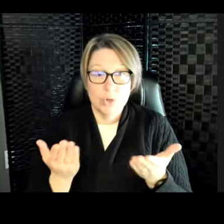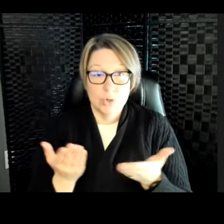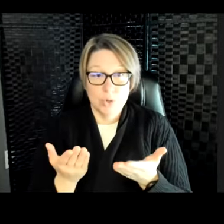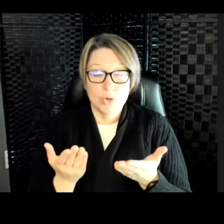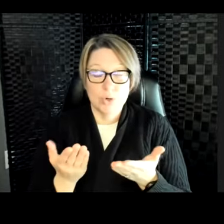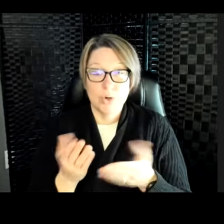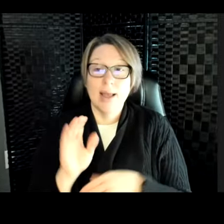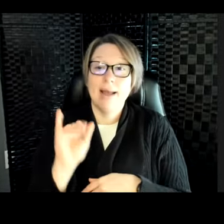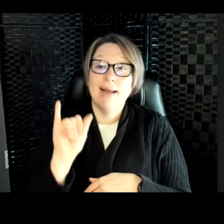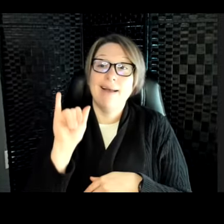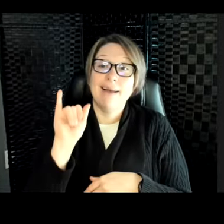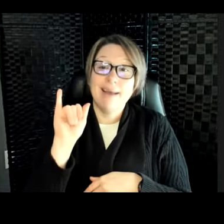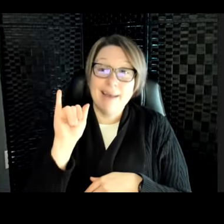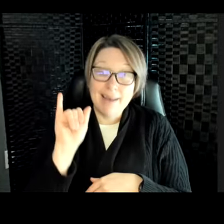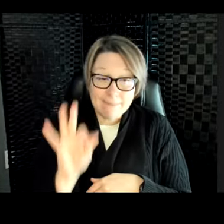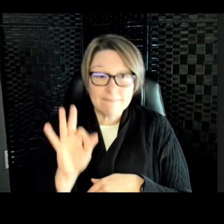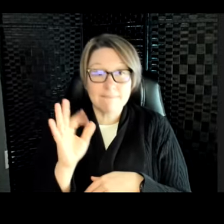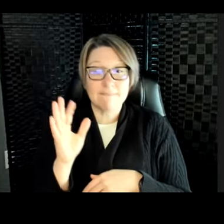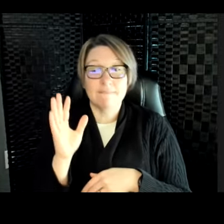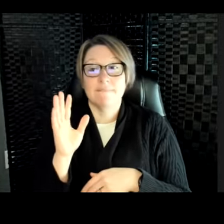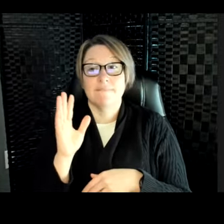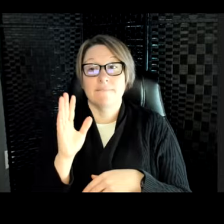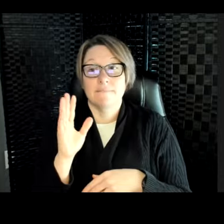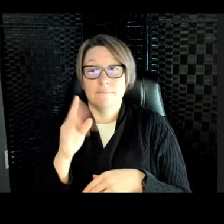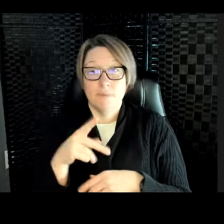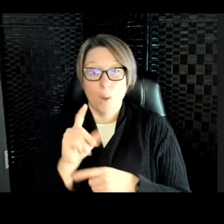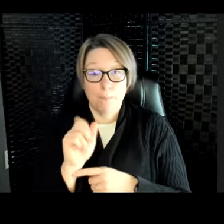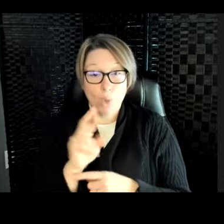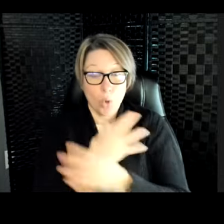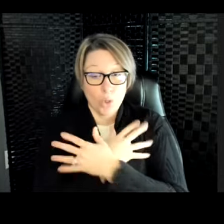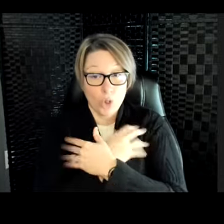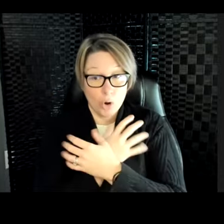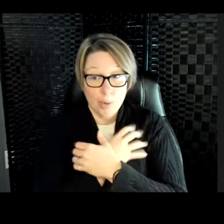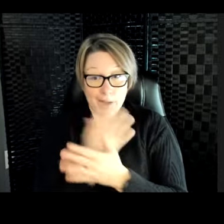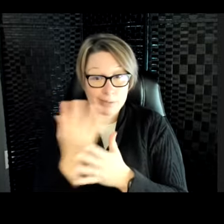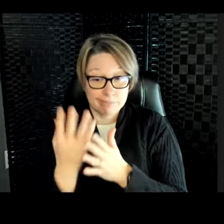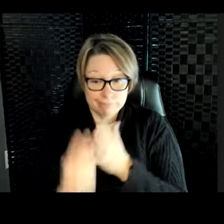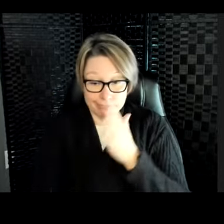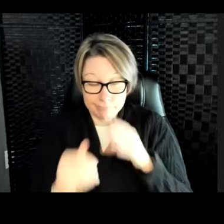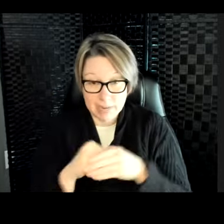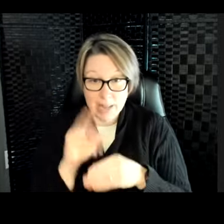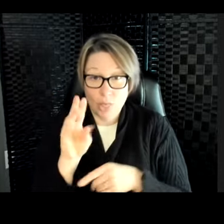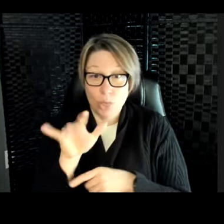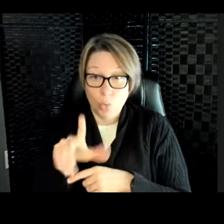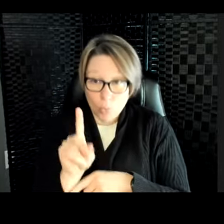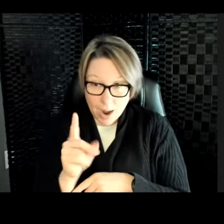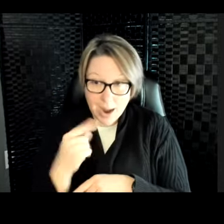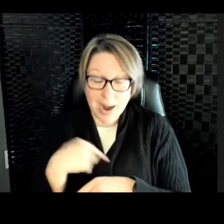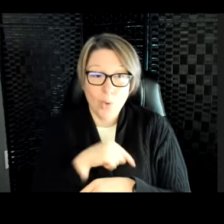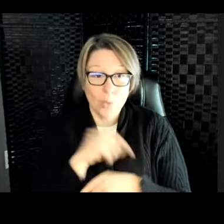the species goes extinct in the wild, we can bring the animal back. And we have